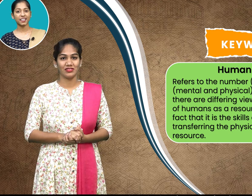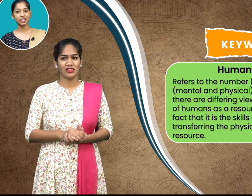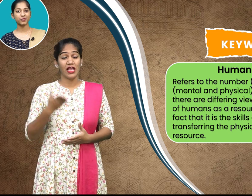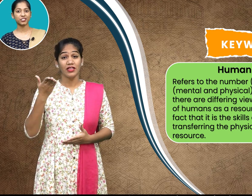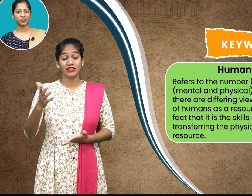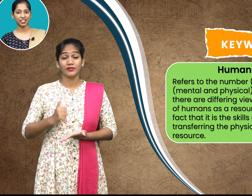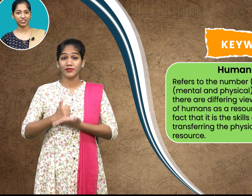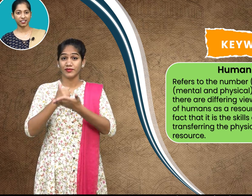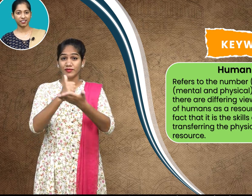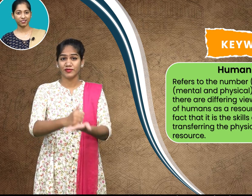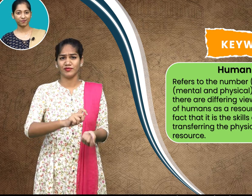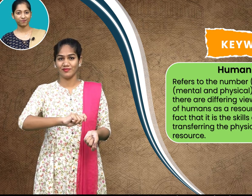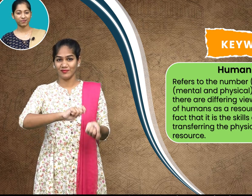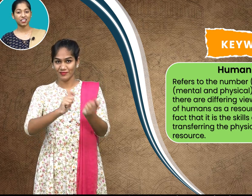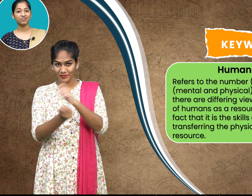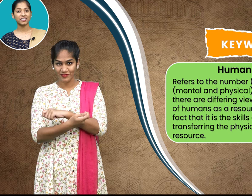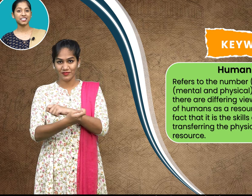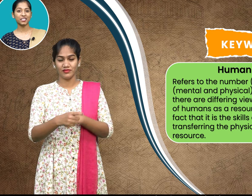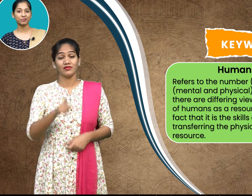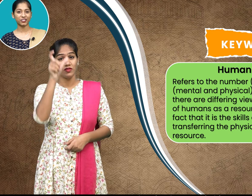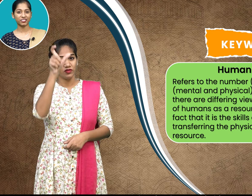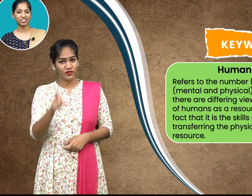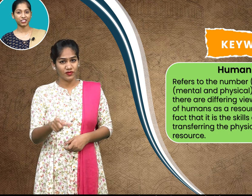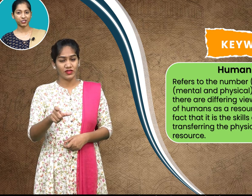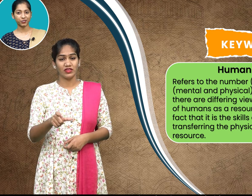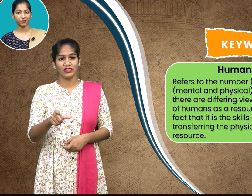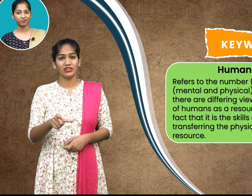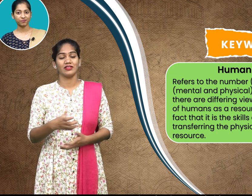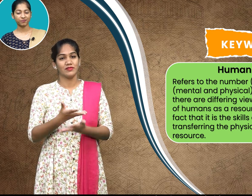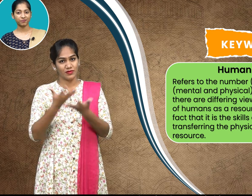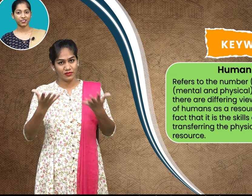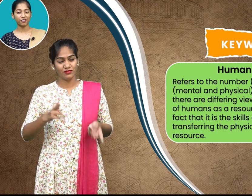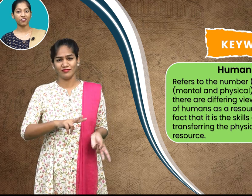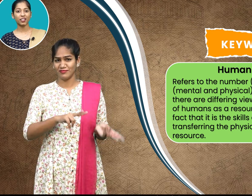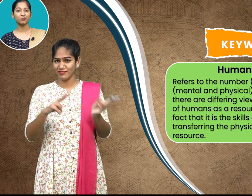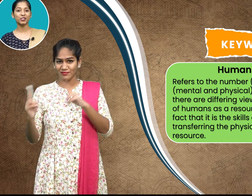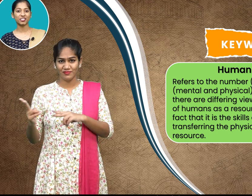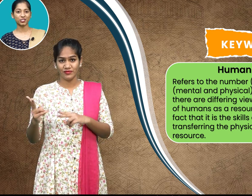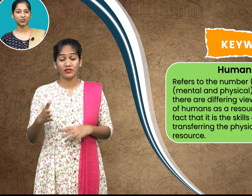helps in transferring physical material into a valuable resource